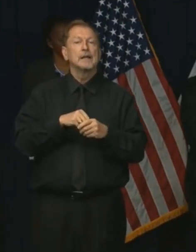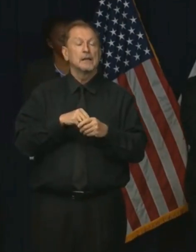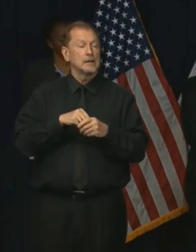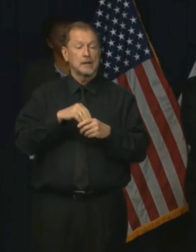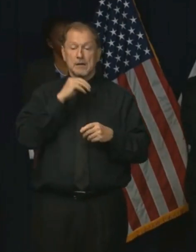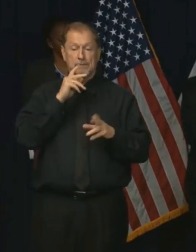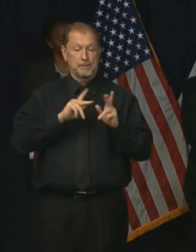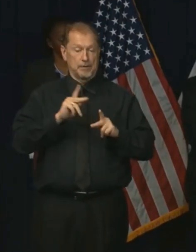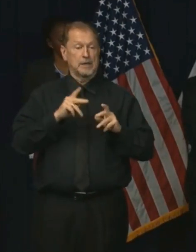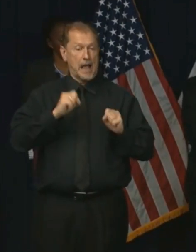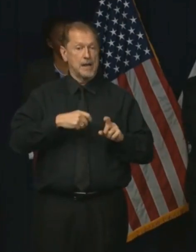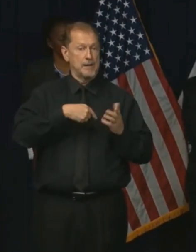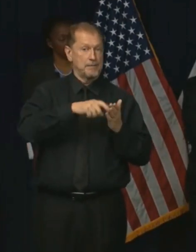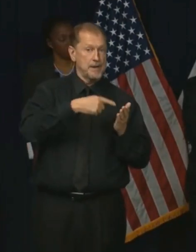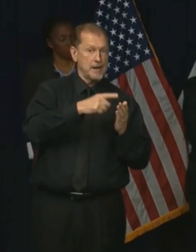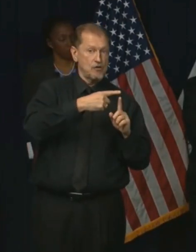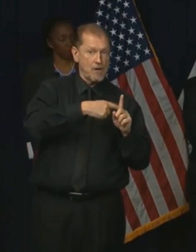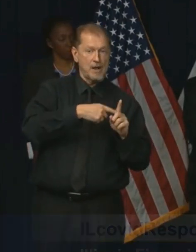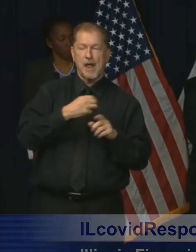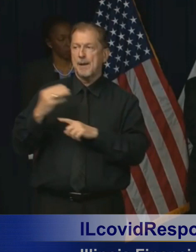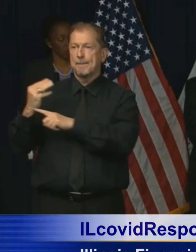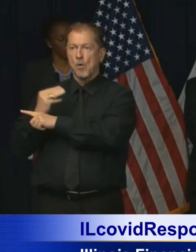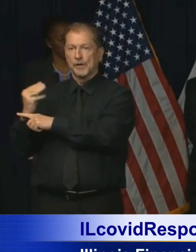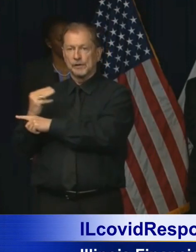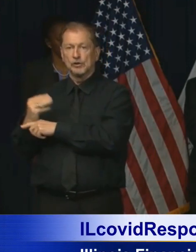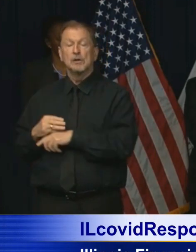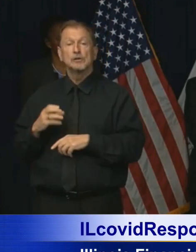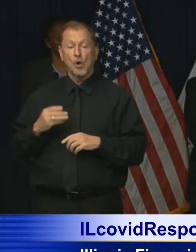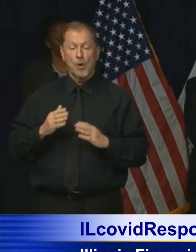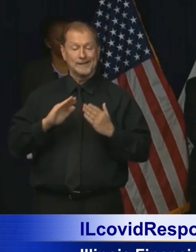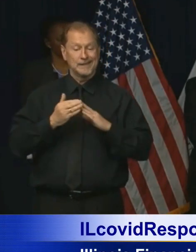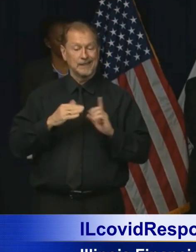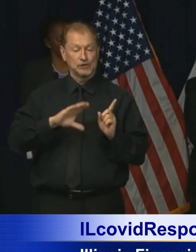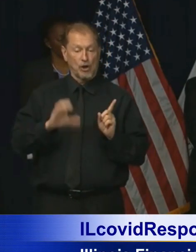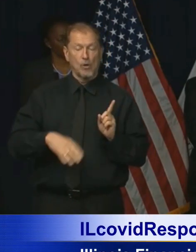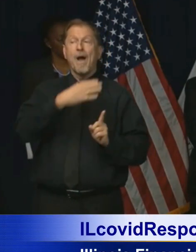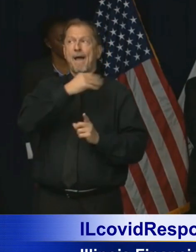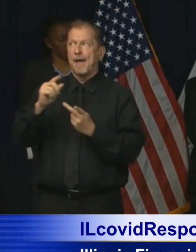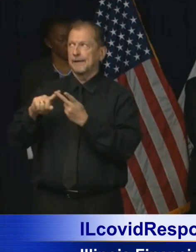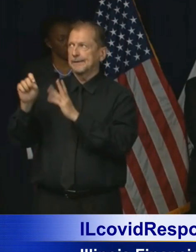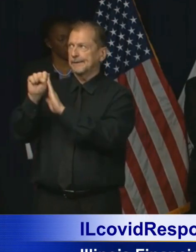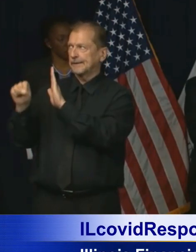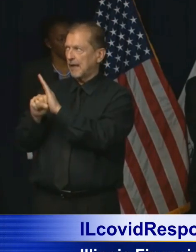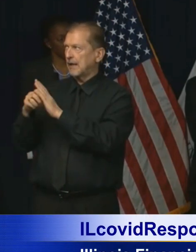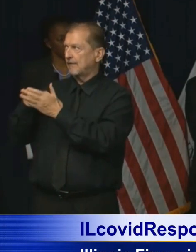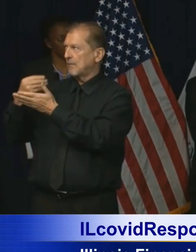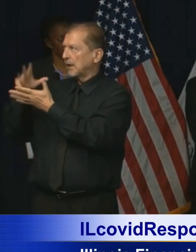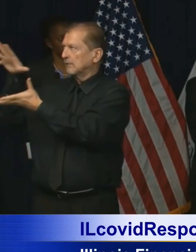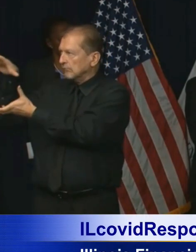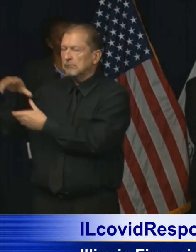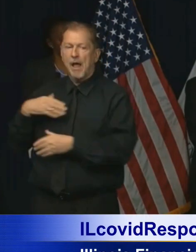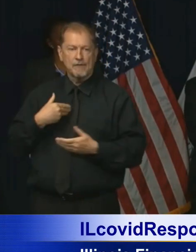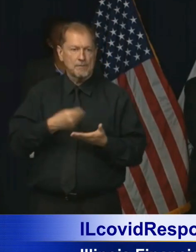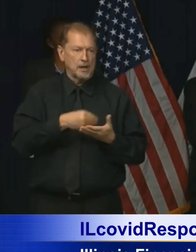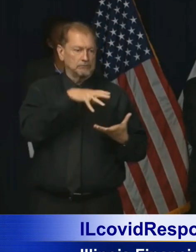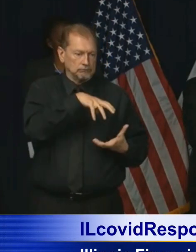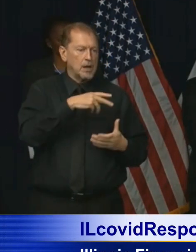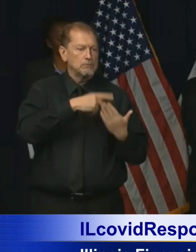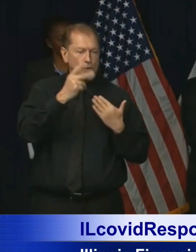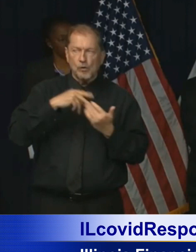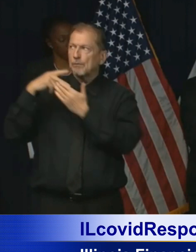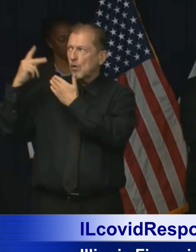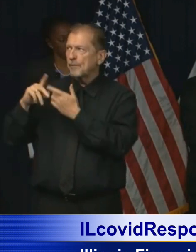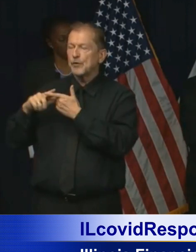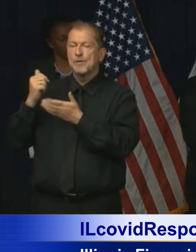are putting together, both at the city level and the state level, an array of resources, all intended to help residents